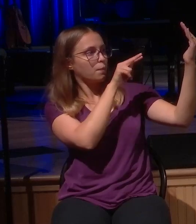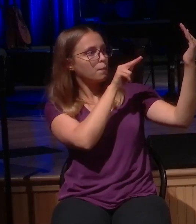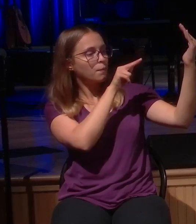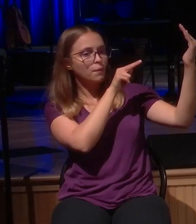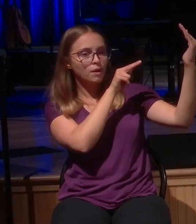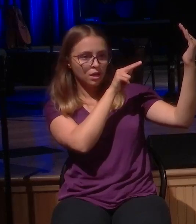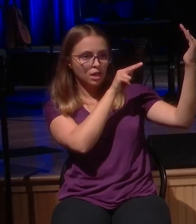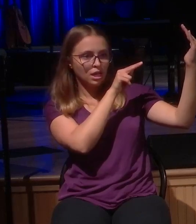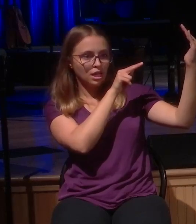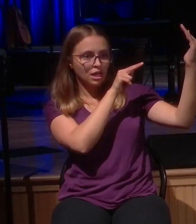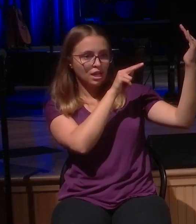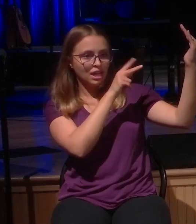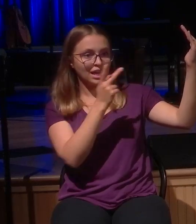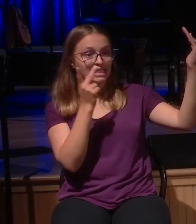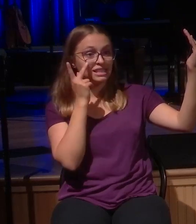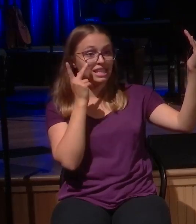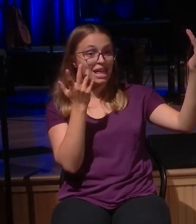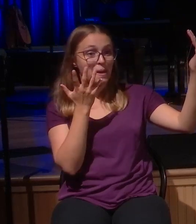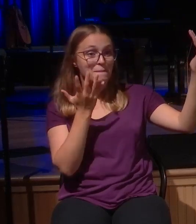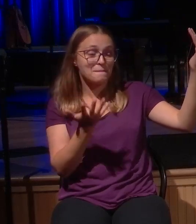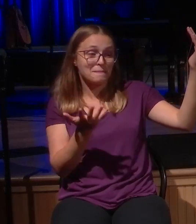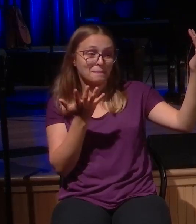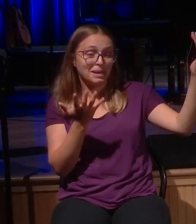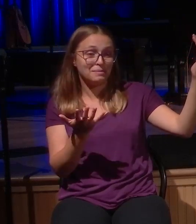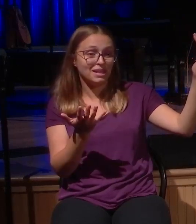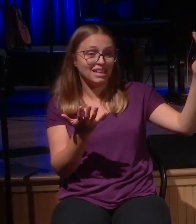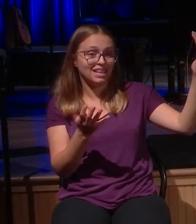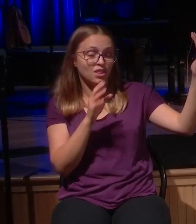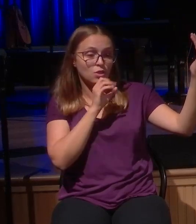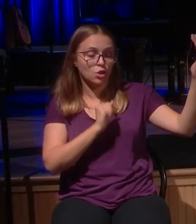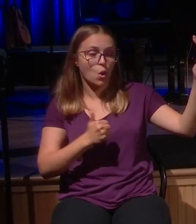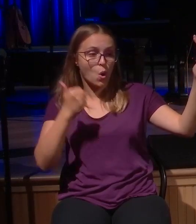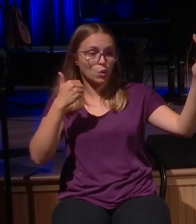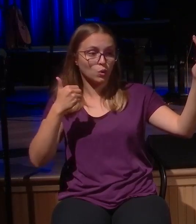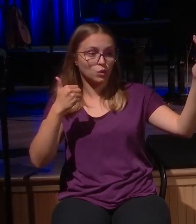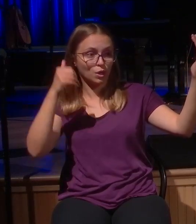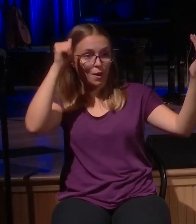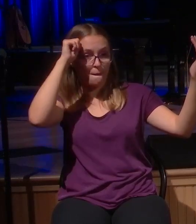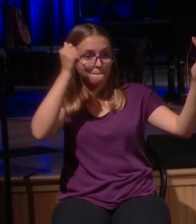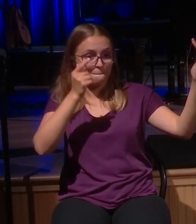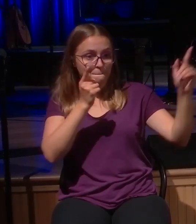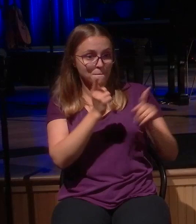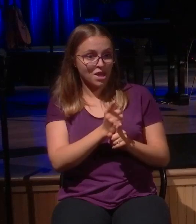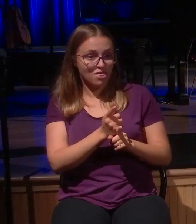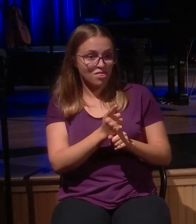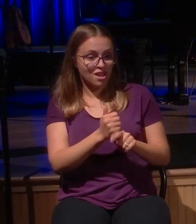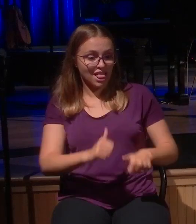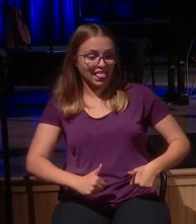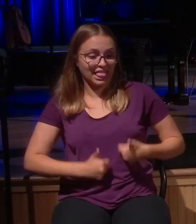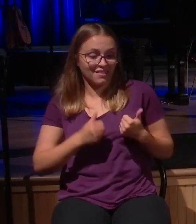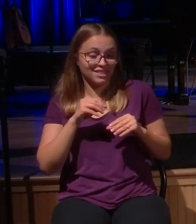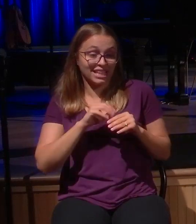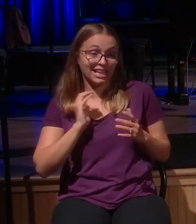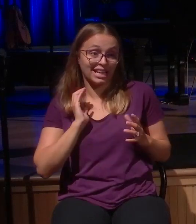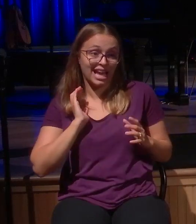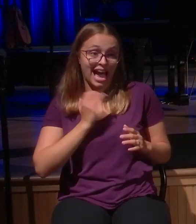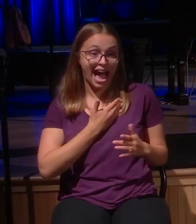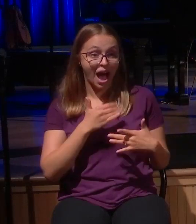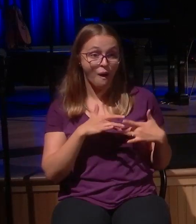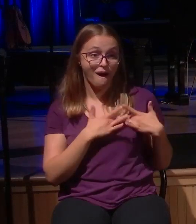our hearts. Action step. Look in the mirror. It's possible to leave the father